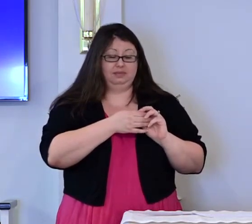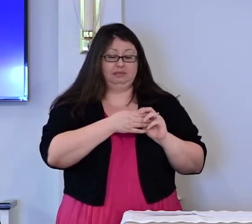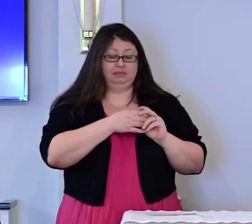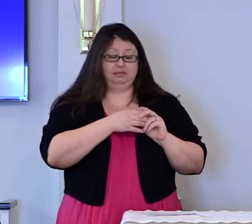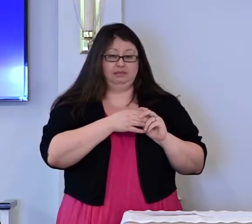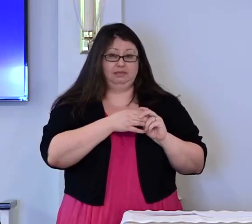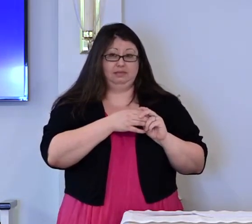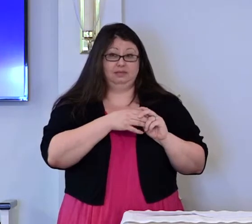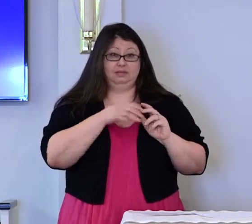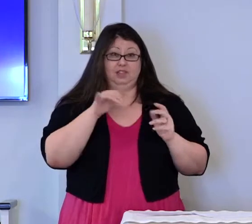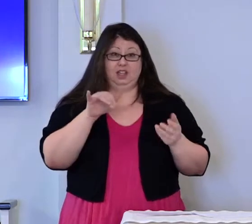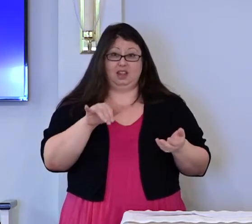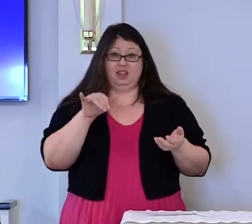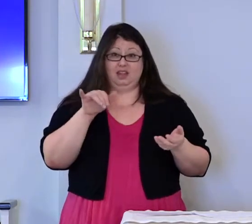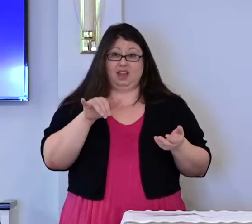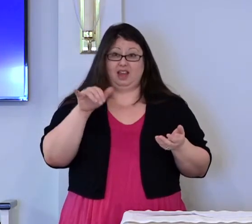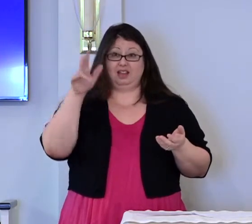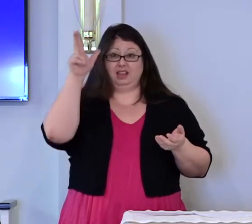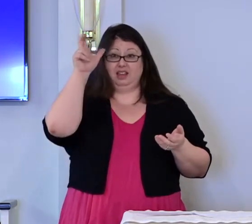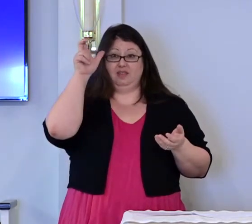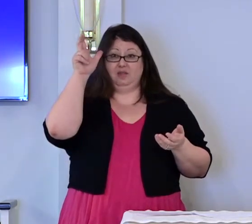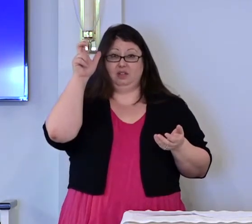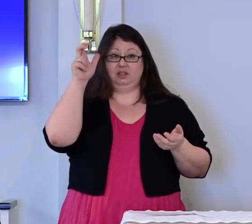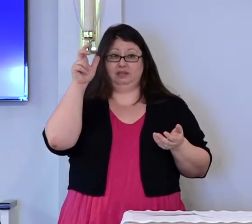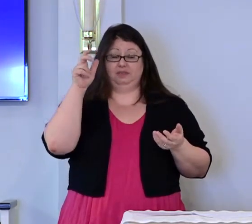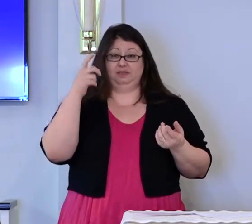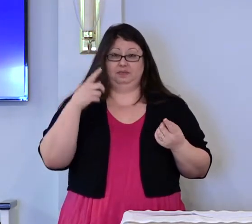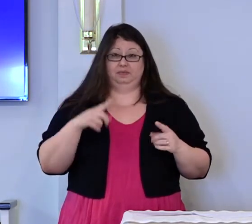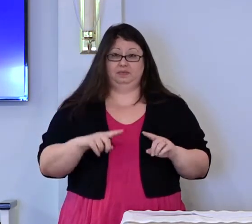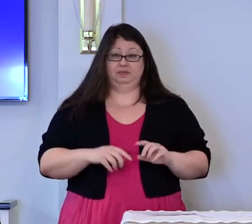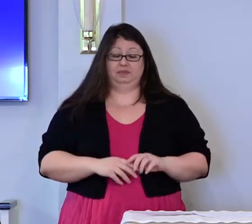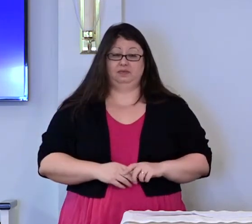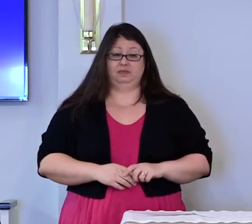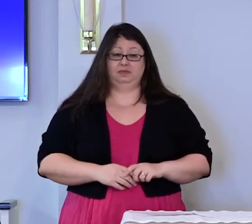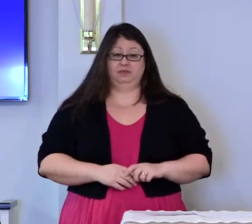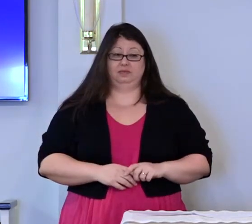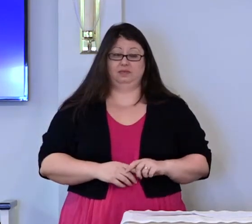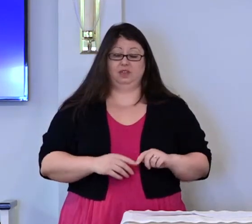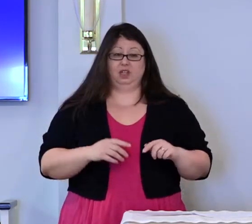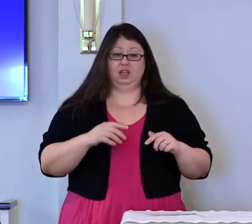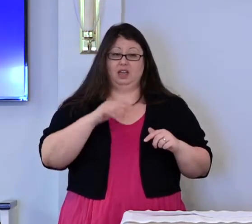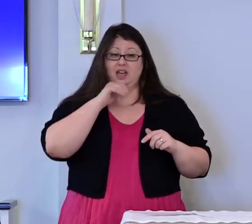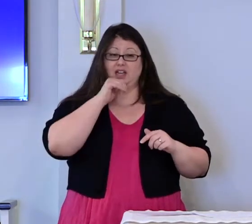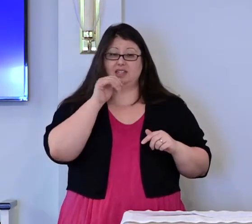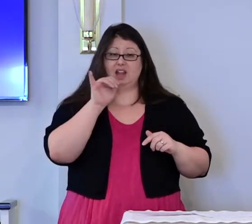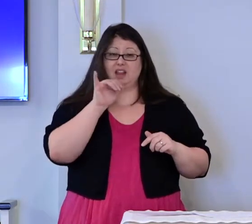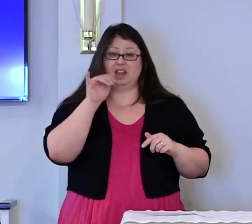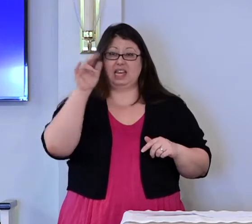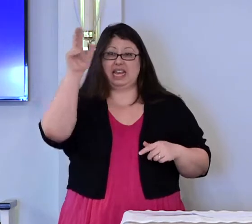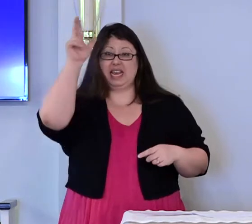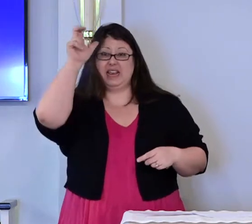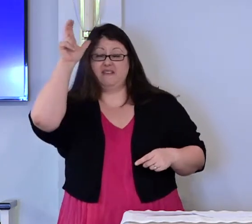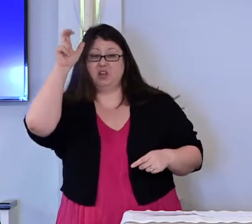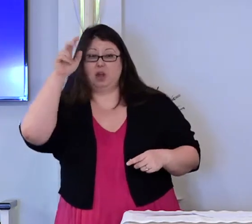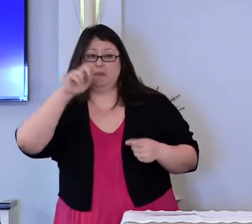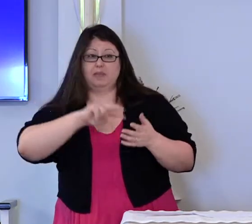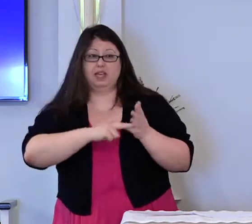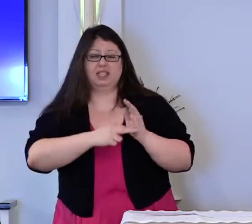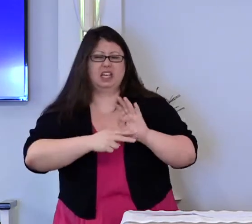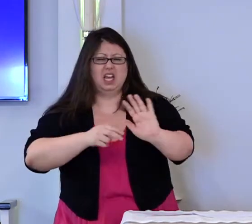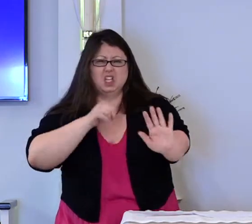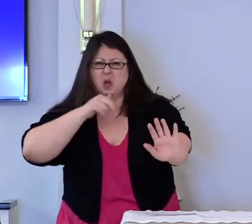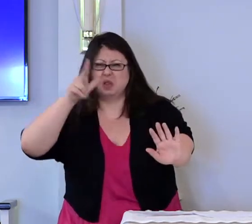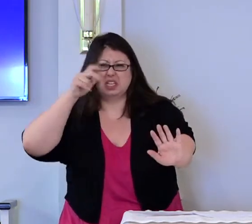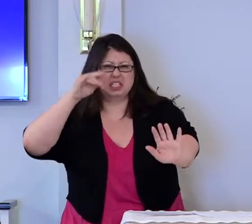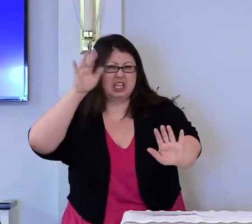Isn't that how evil works? It's not so much that evil says disobey